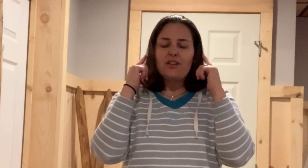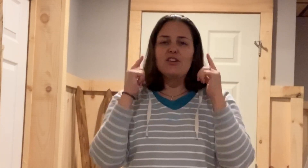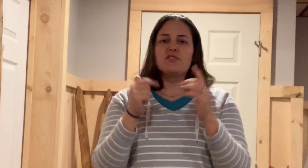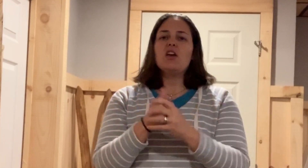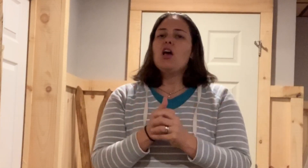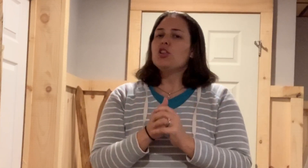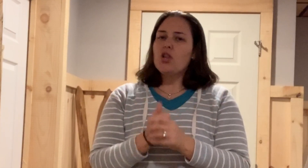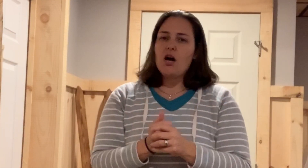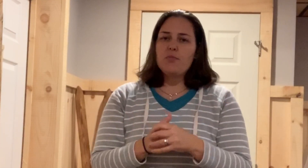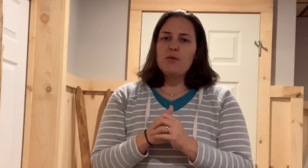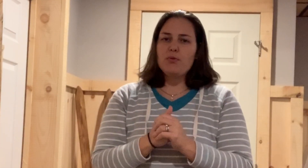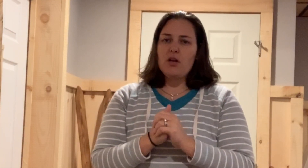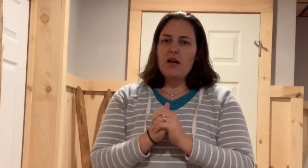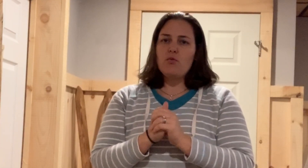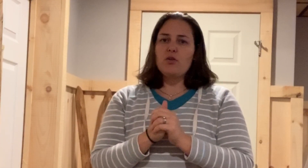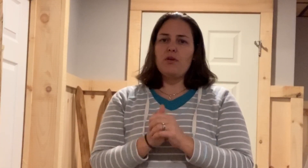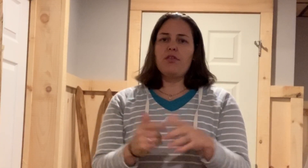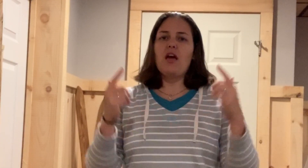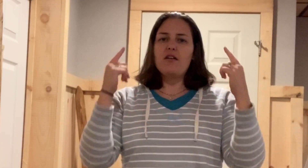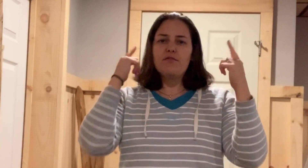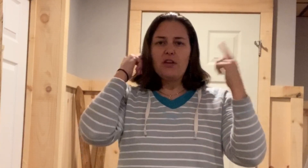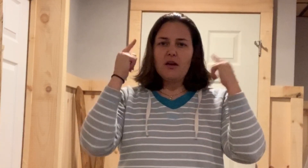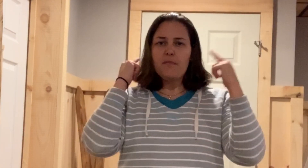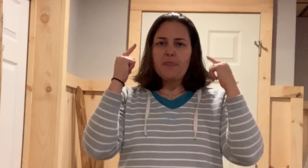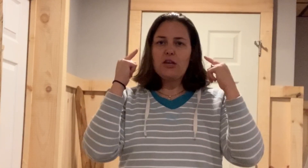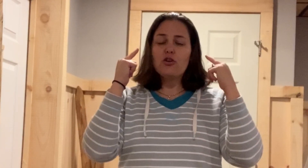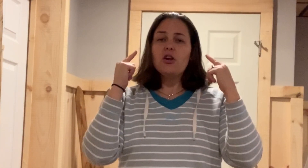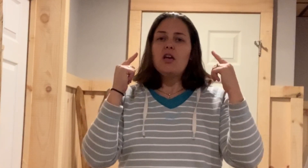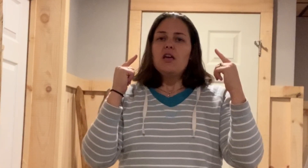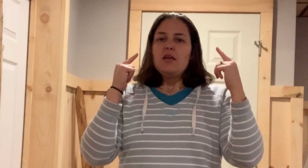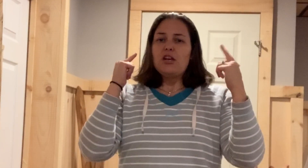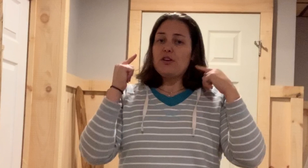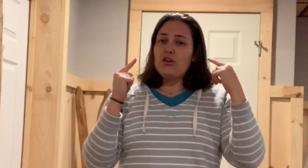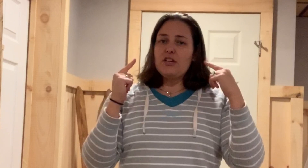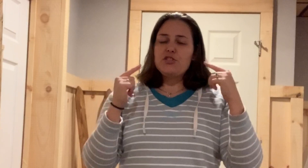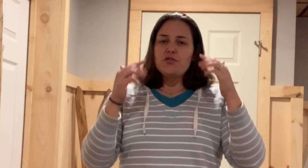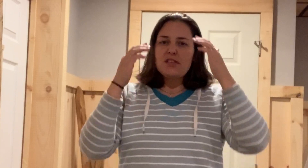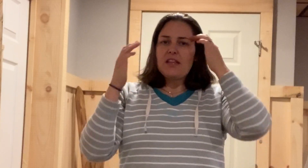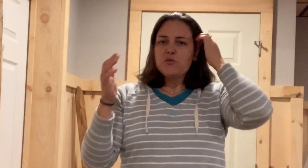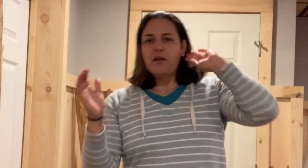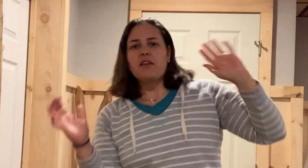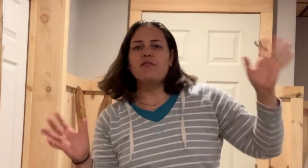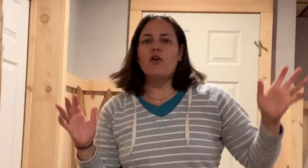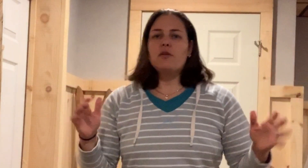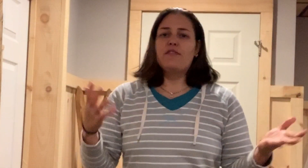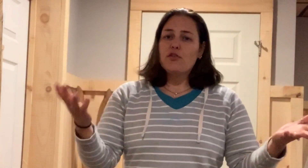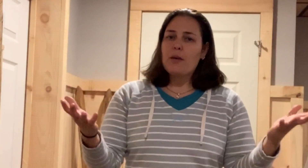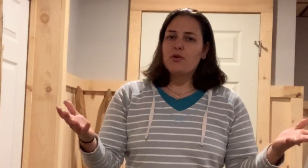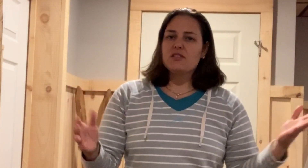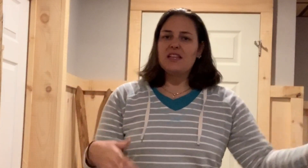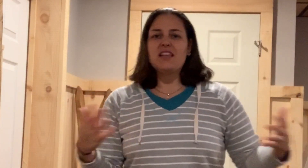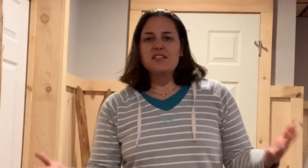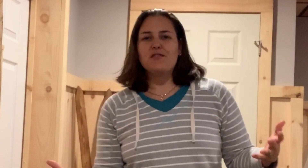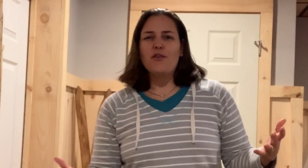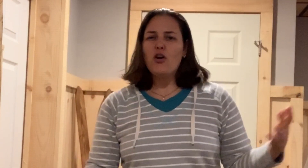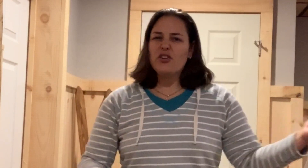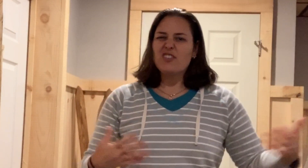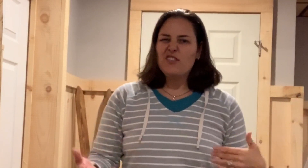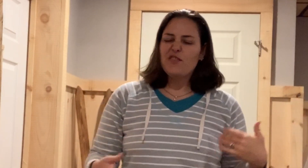ears. A lot of people I work with have, um, ear, inner ear issues, and that's why they fall. If you're that person that tends to fall or you feel